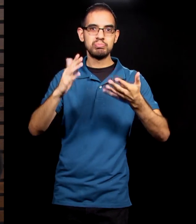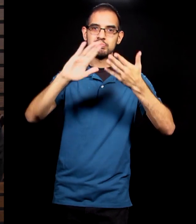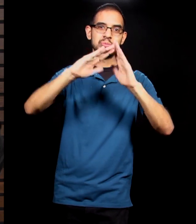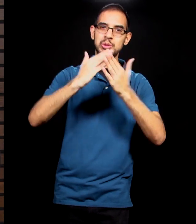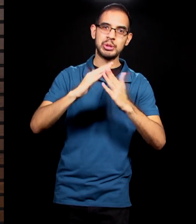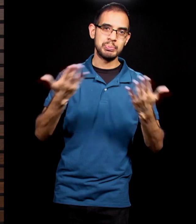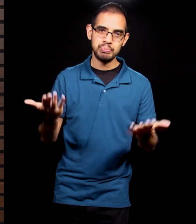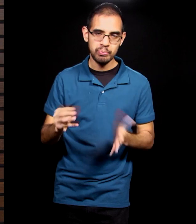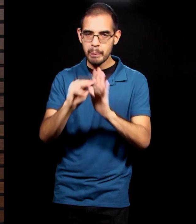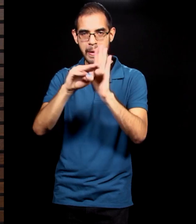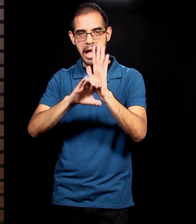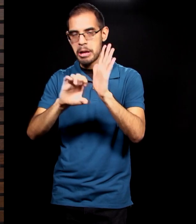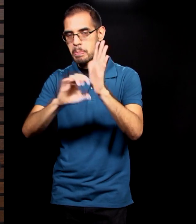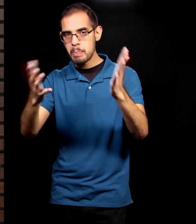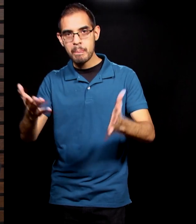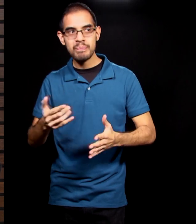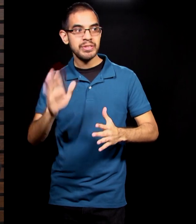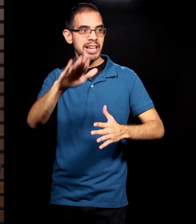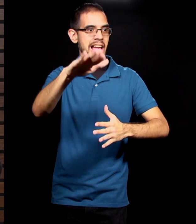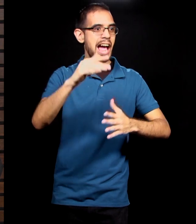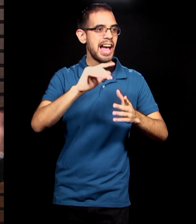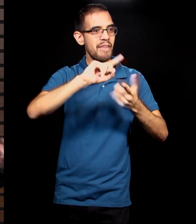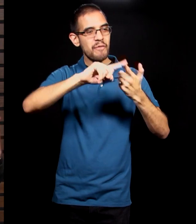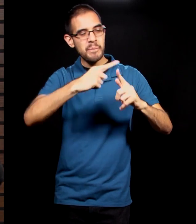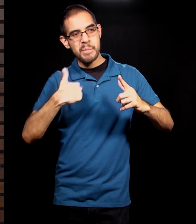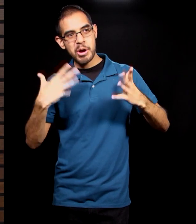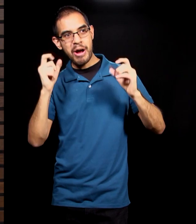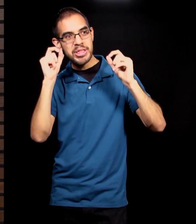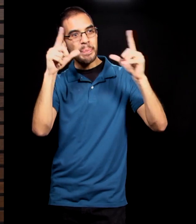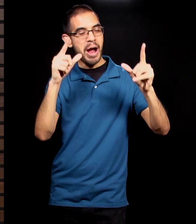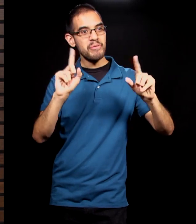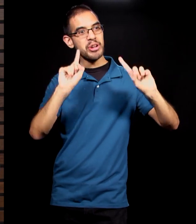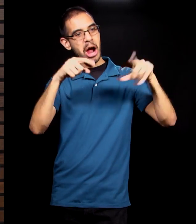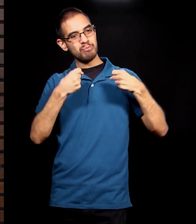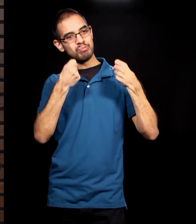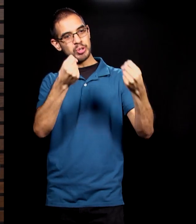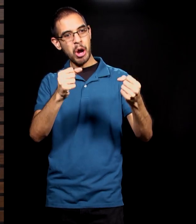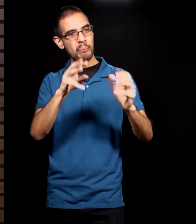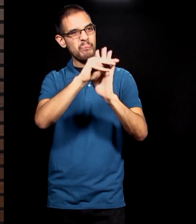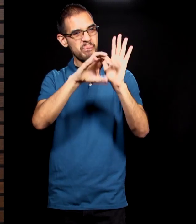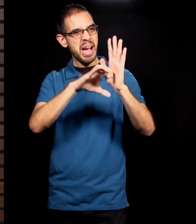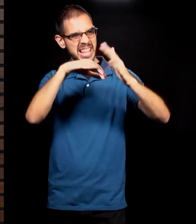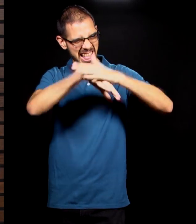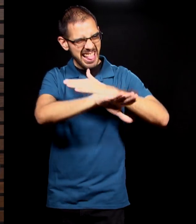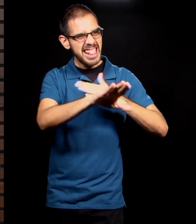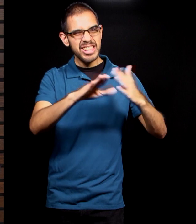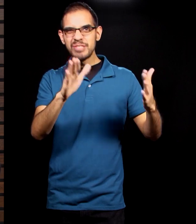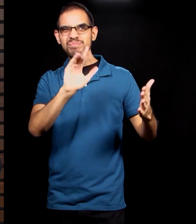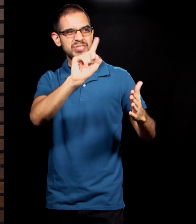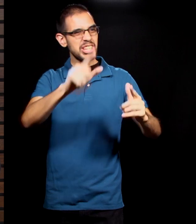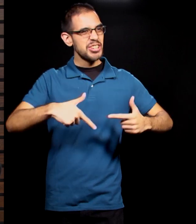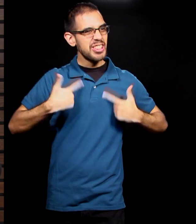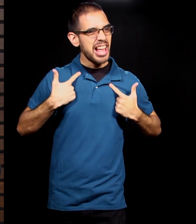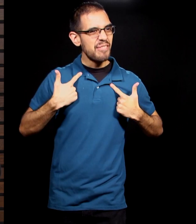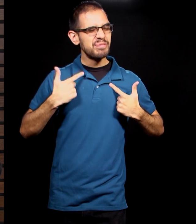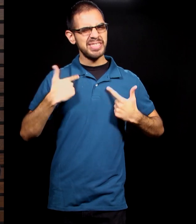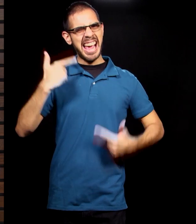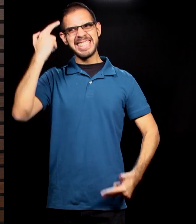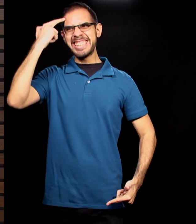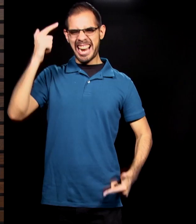to surprise you today. And so I drove to your hometown. I drove to the place where you live, and I thought I knew how to find your house.